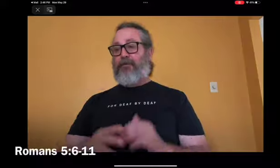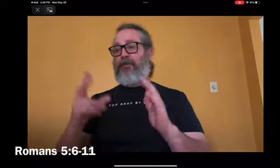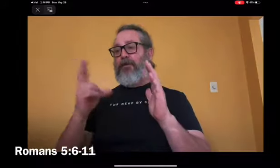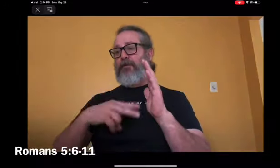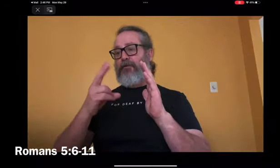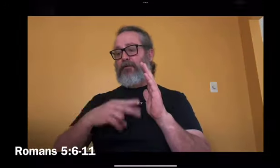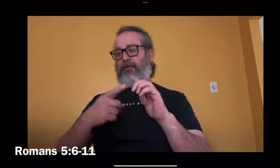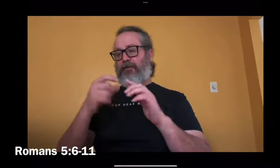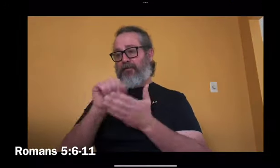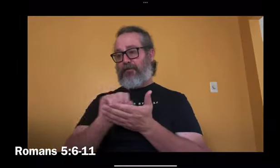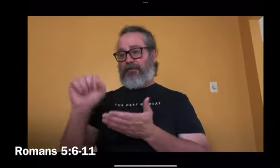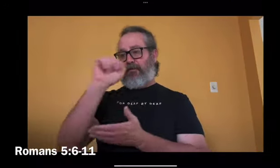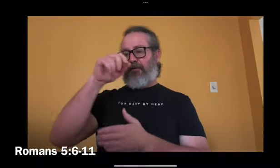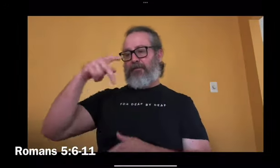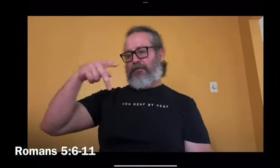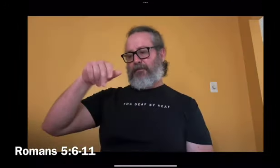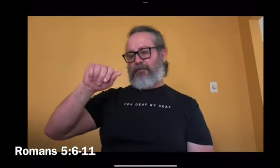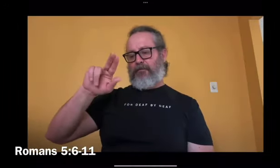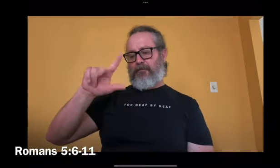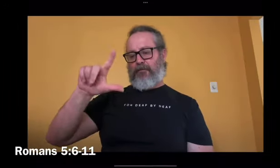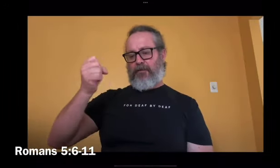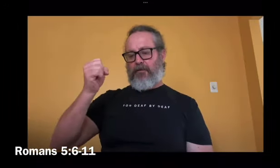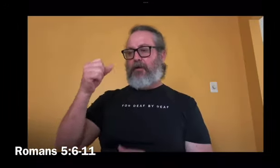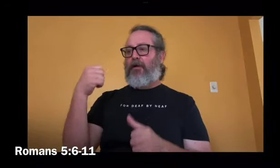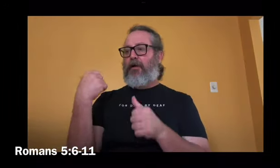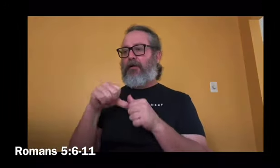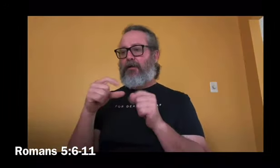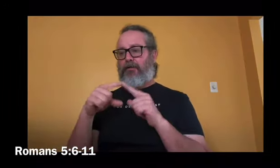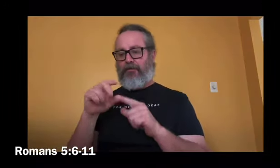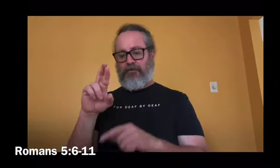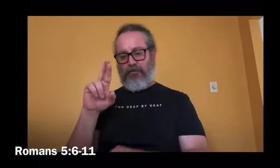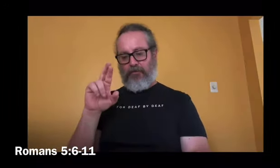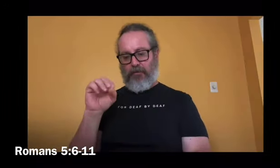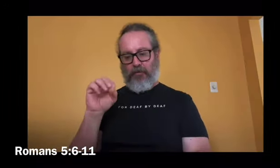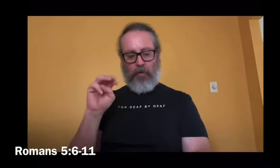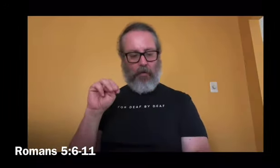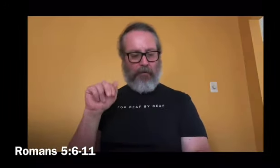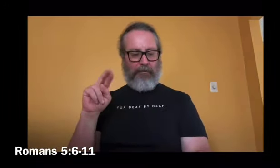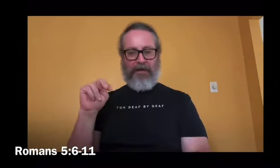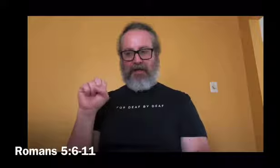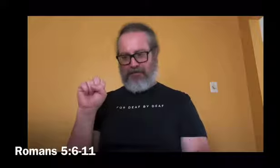A reading from St. Paul's letter to the Romans.